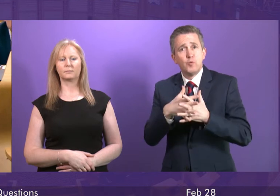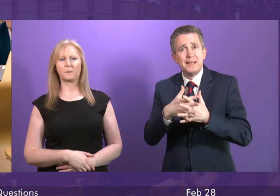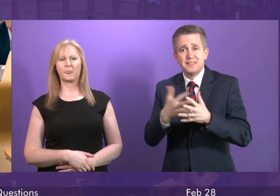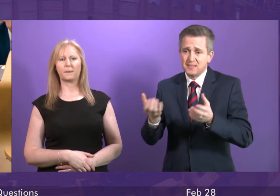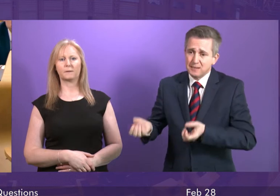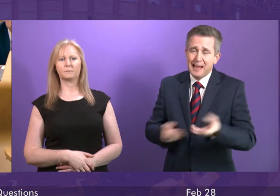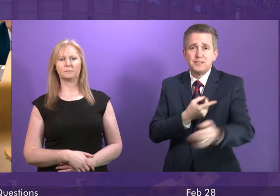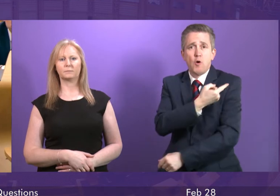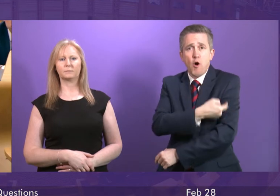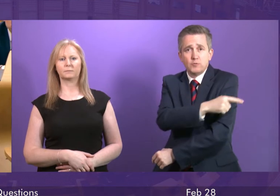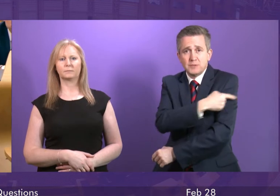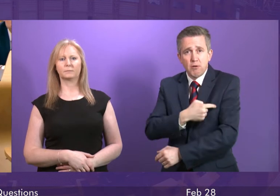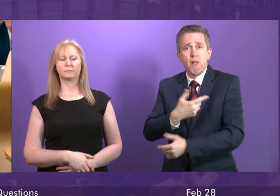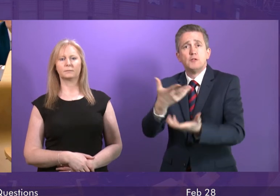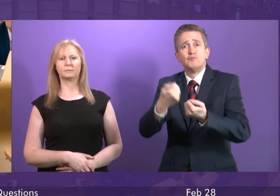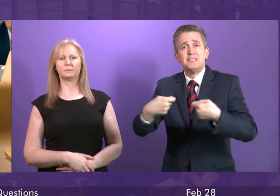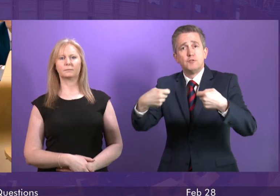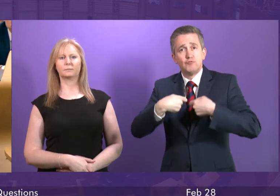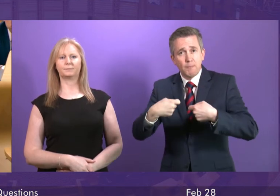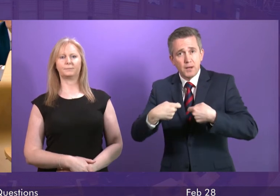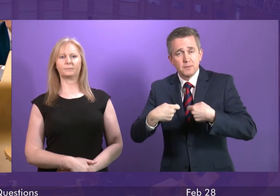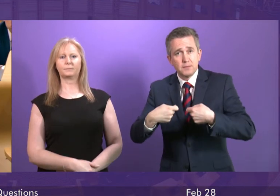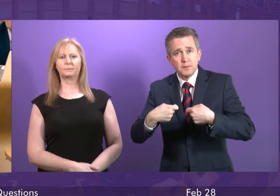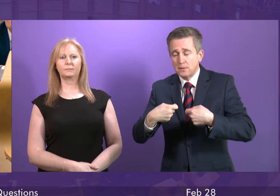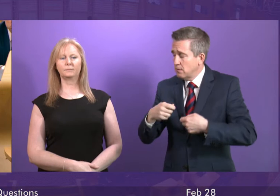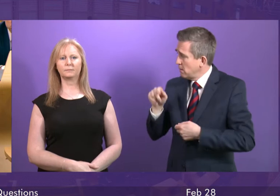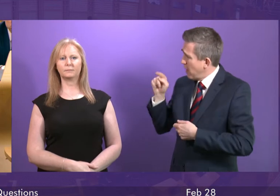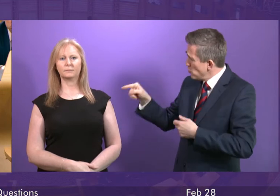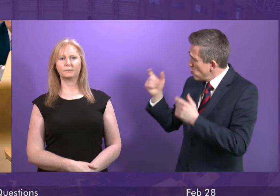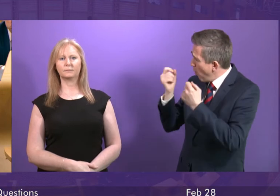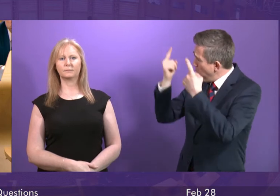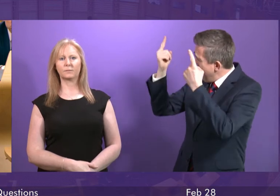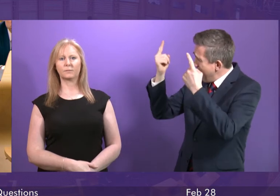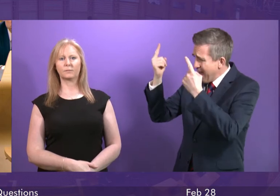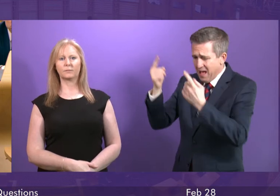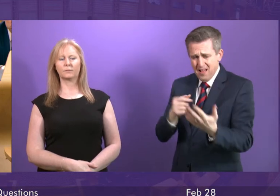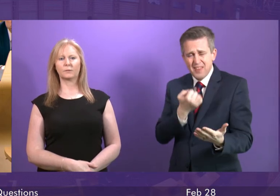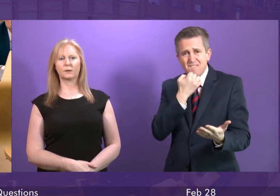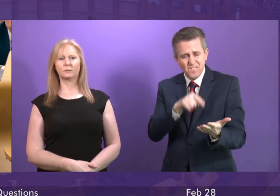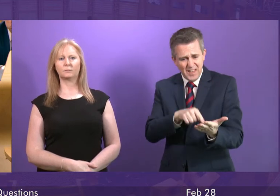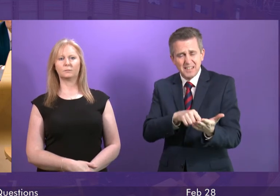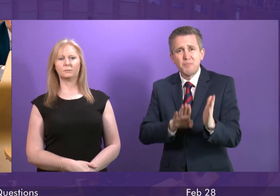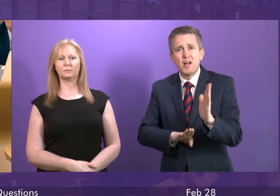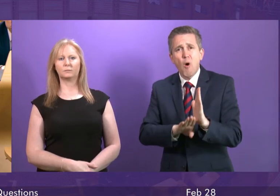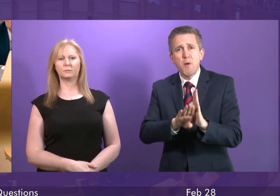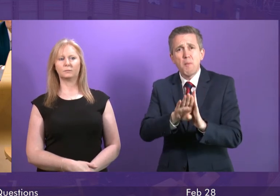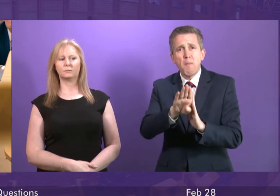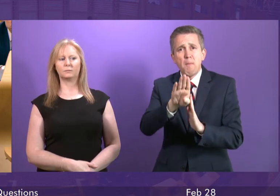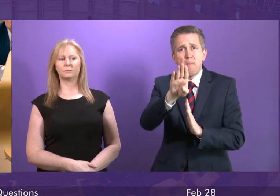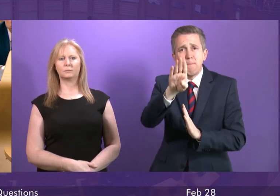within NHS Grampian. And does the First Minister recognise that this figure has been rising every year and it is now eight times higher